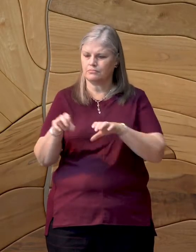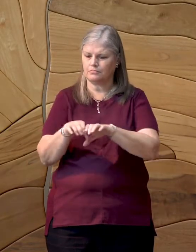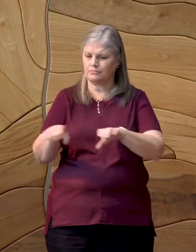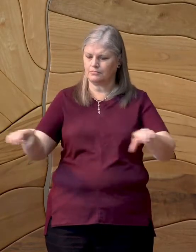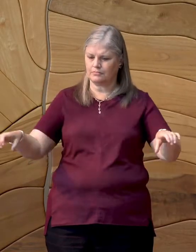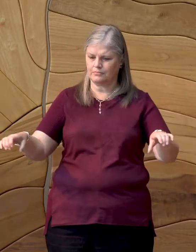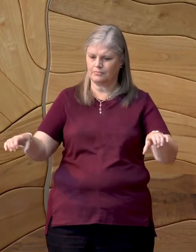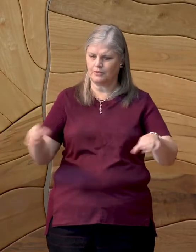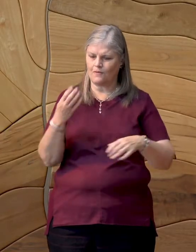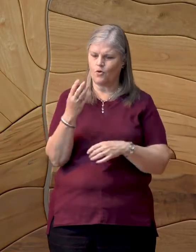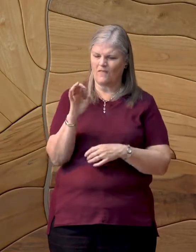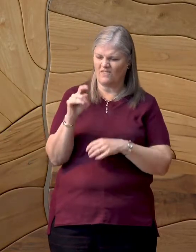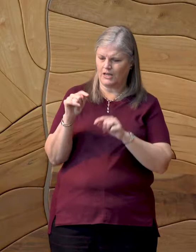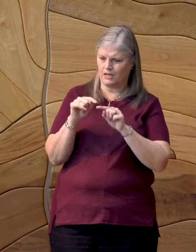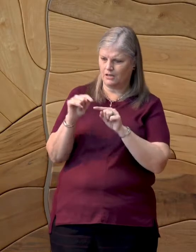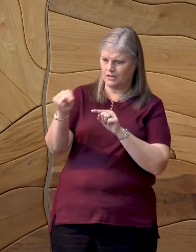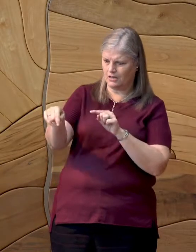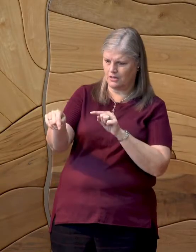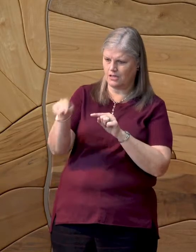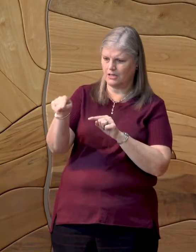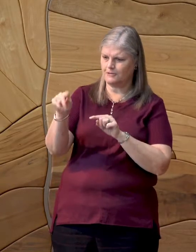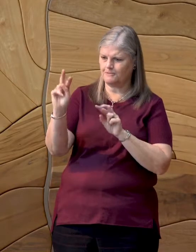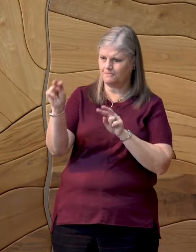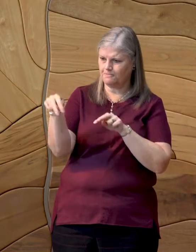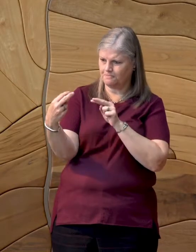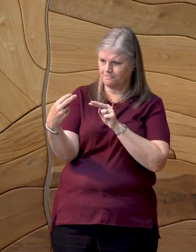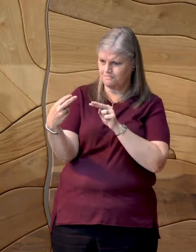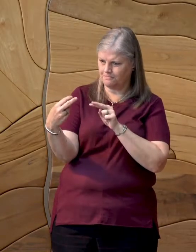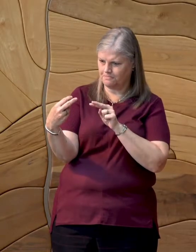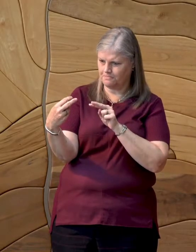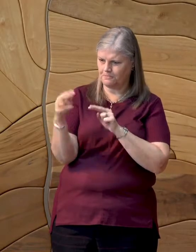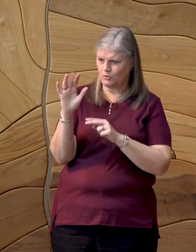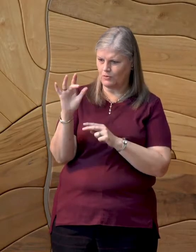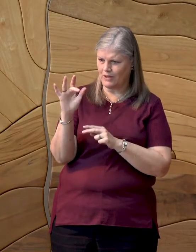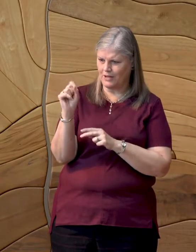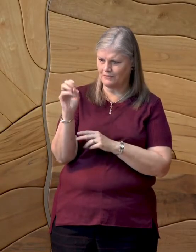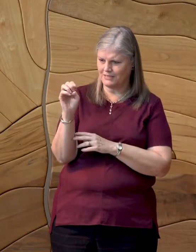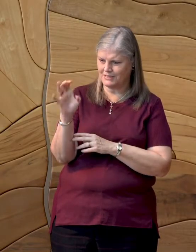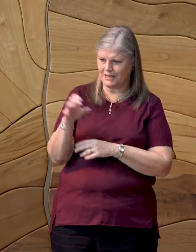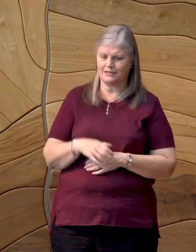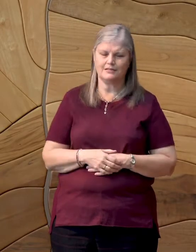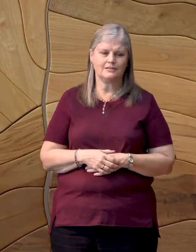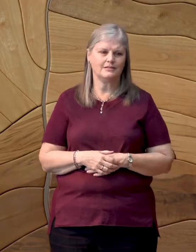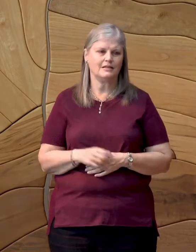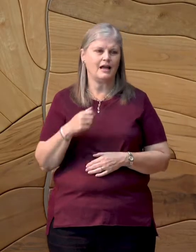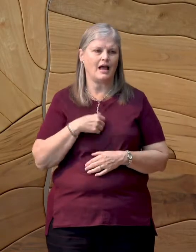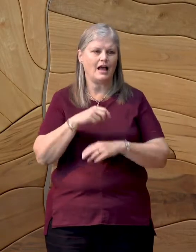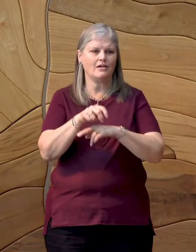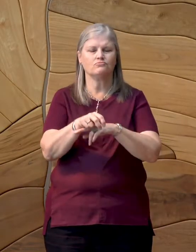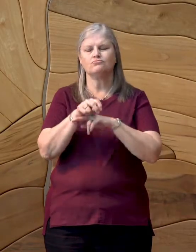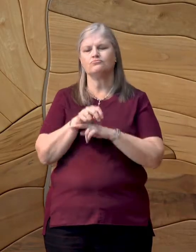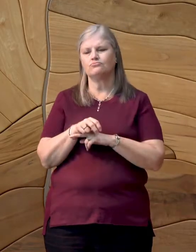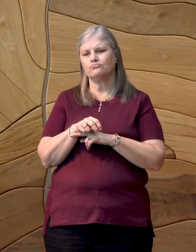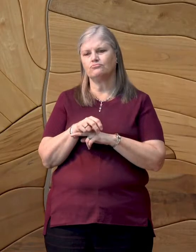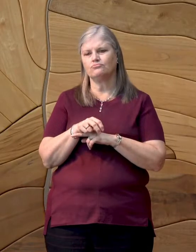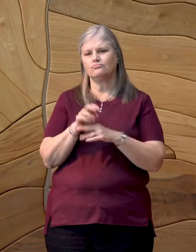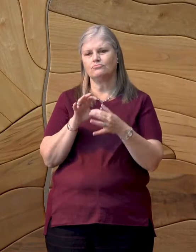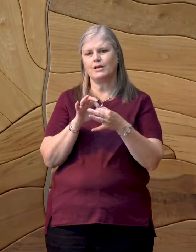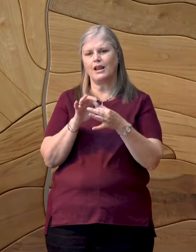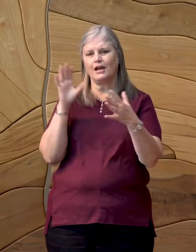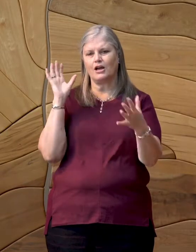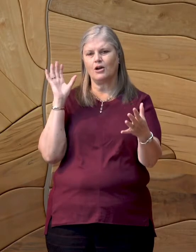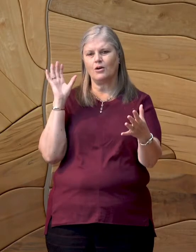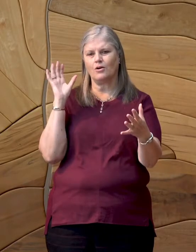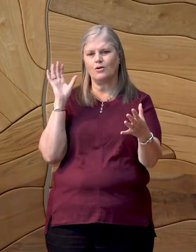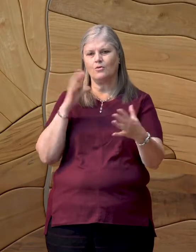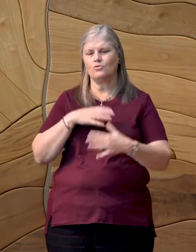four feet away and looks me in the eyes for 25 seconds. I sit back and let go a